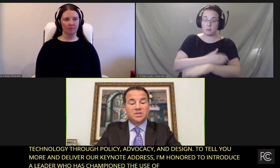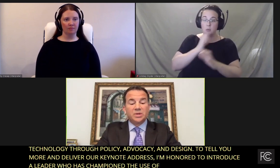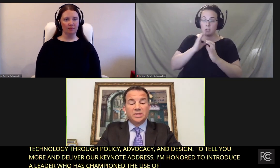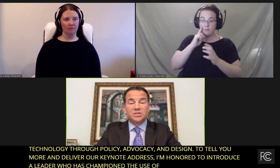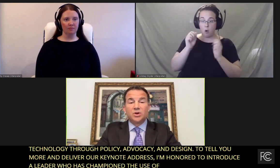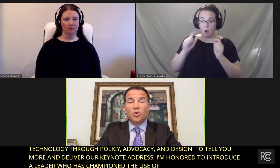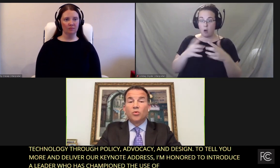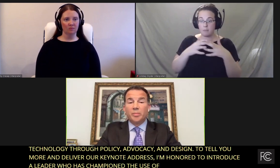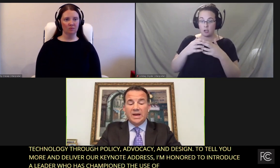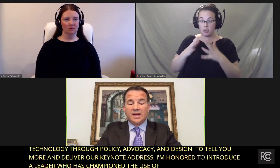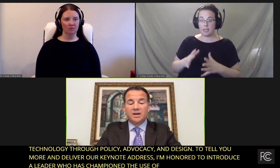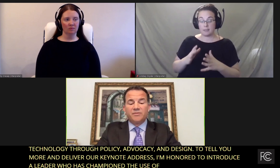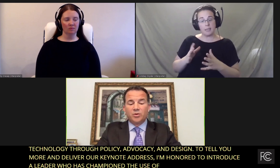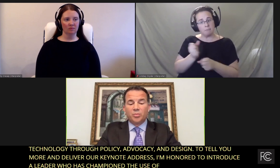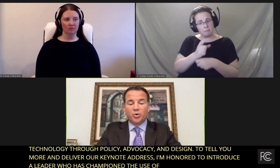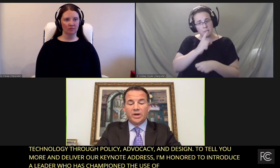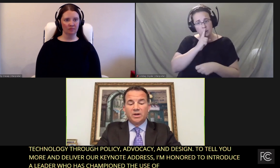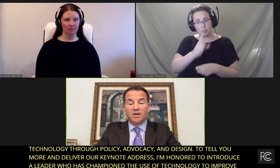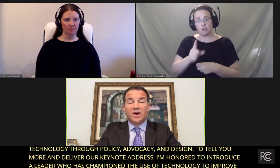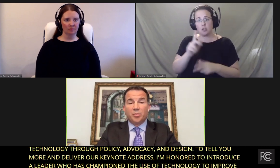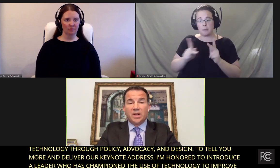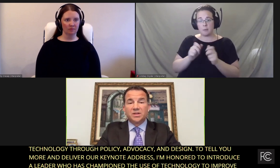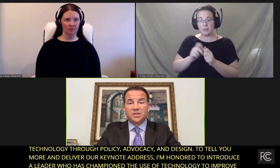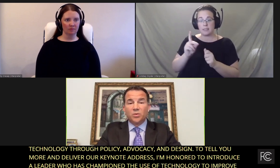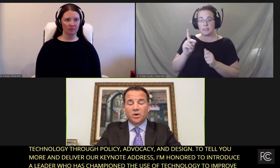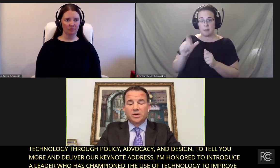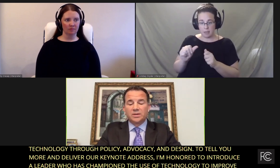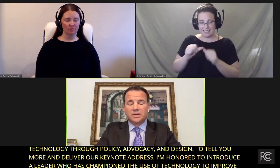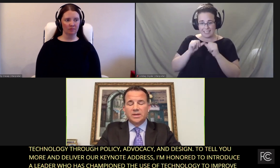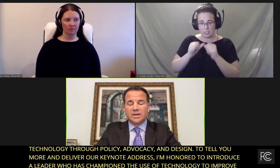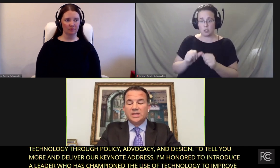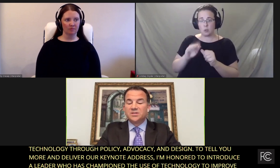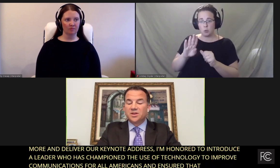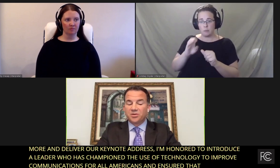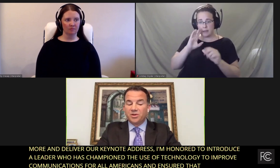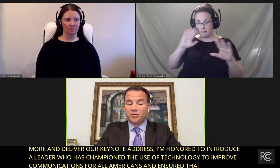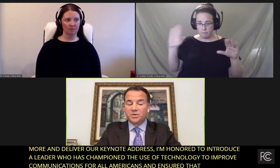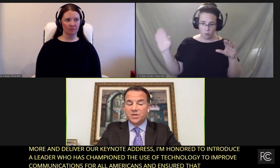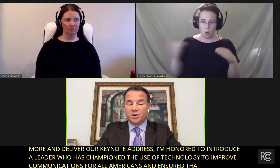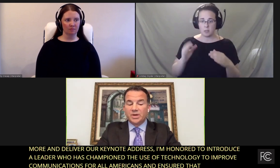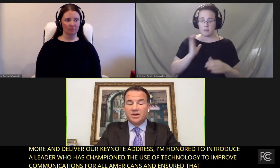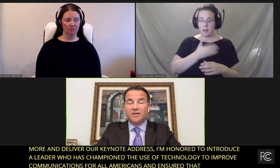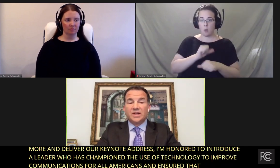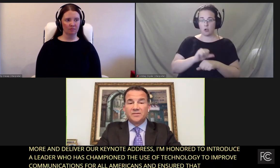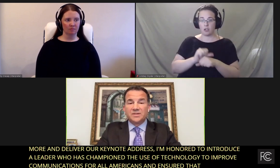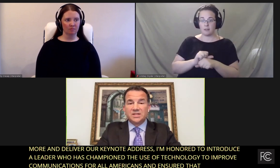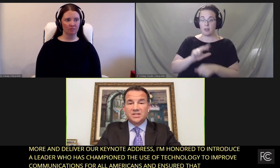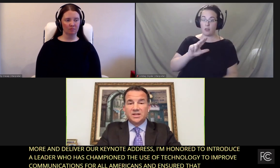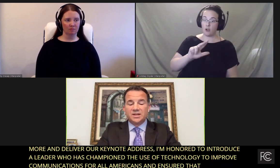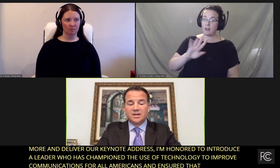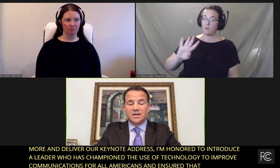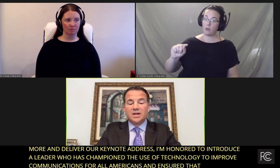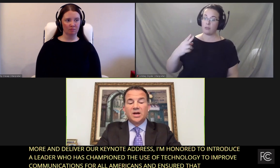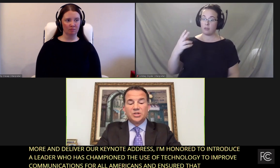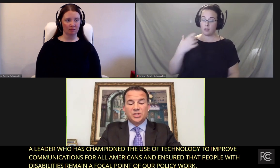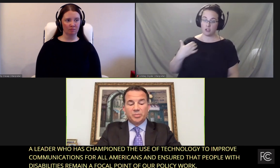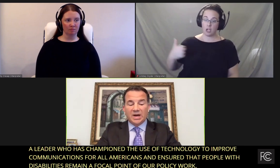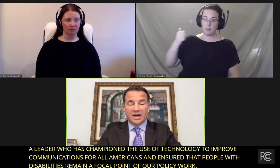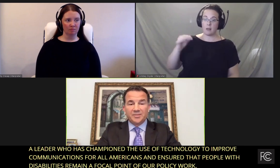that people with disabilities remain a focal point of our policy work. He's the 34th chairman of the FCC,